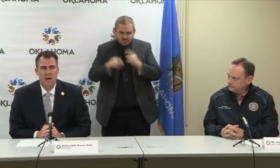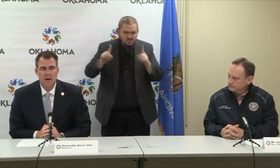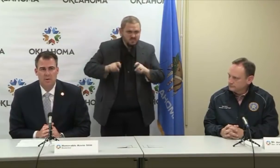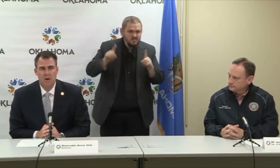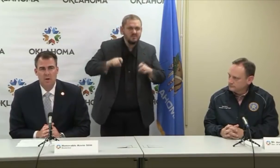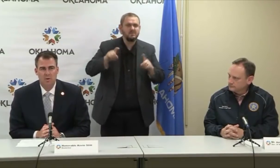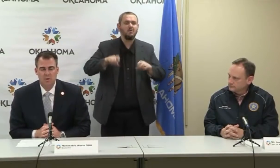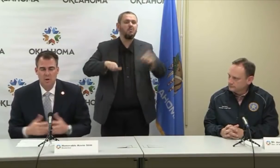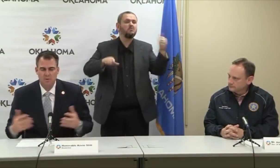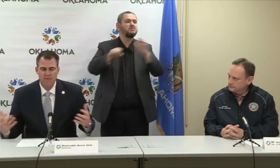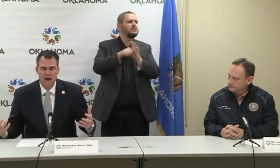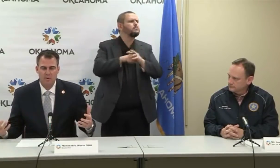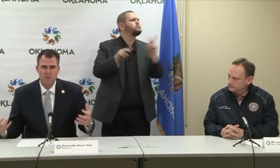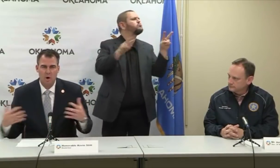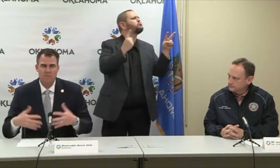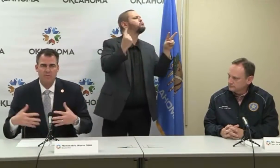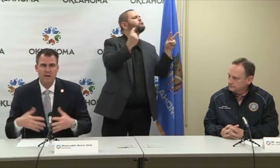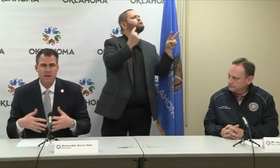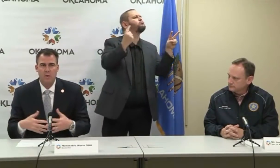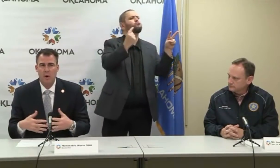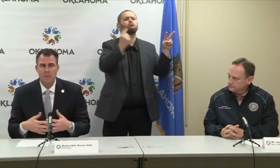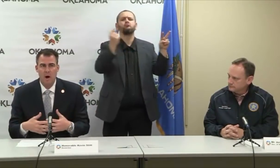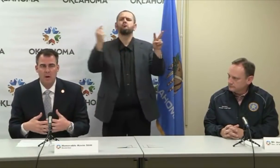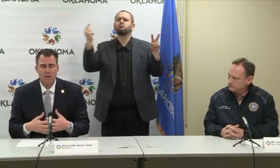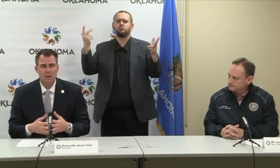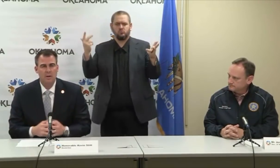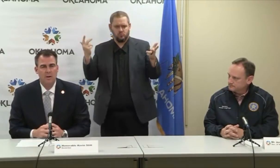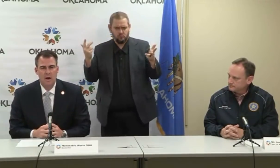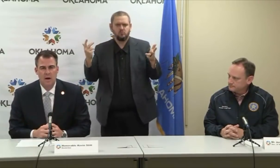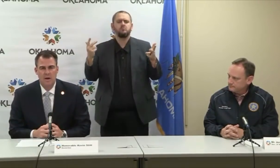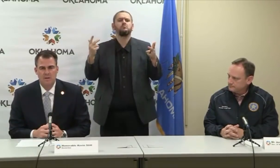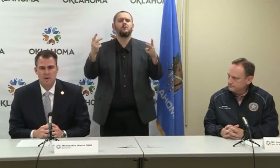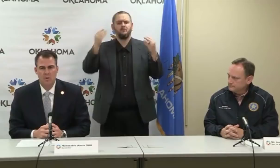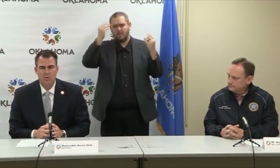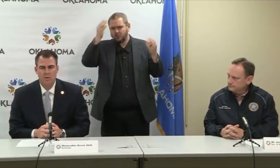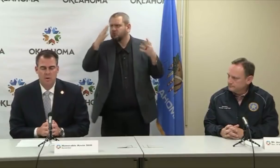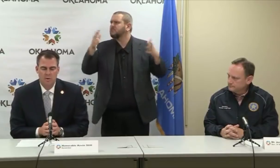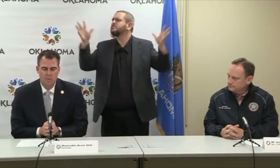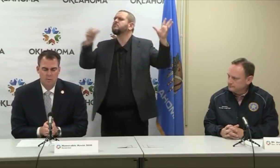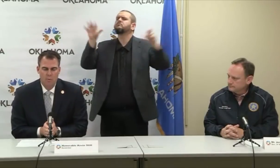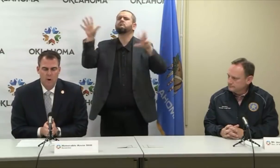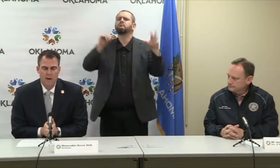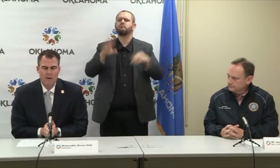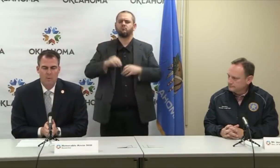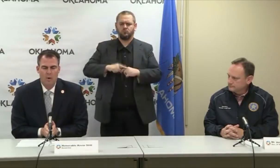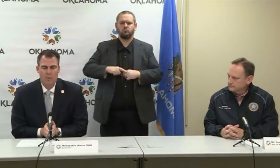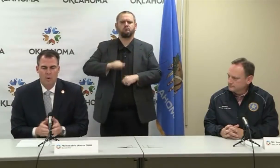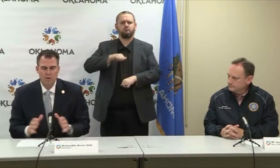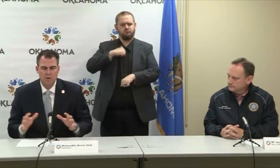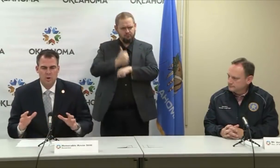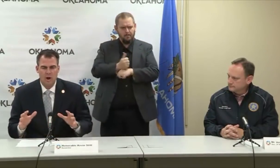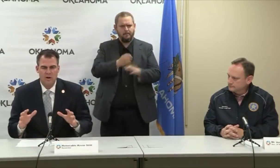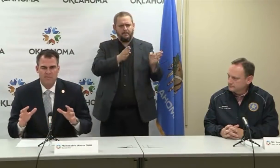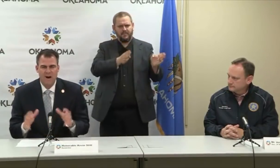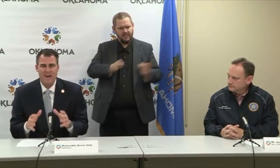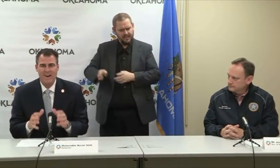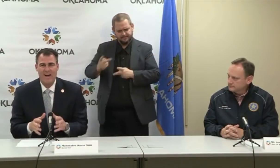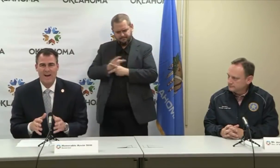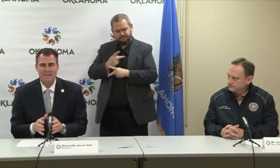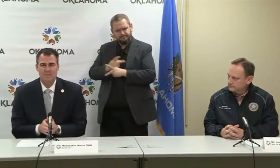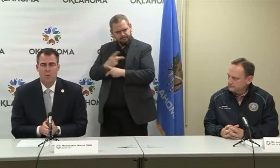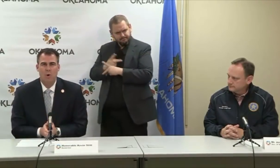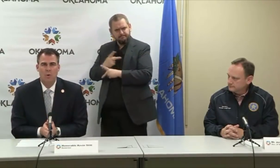and other countries. Those factors all feed into our model. And so, really, we're just trying to